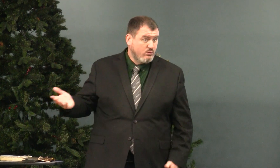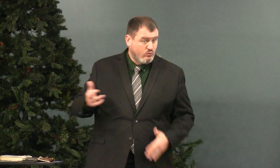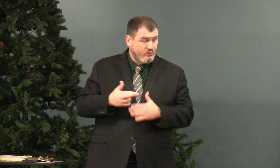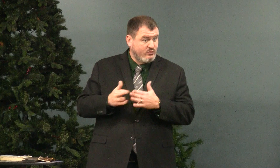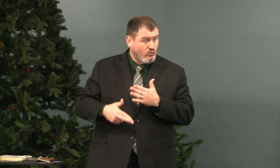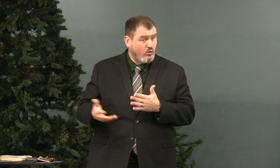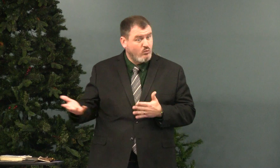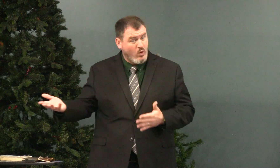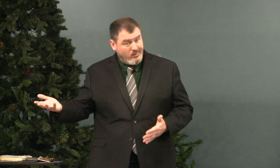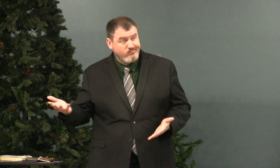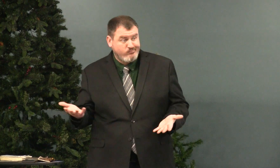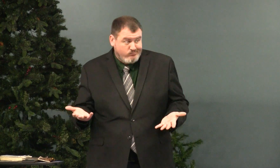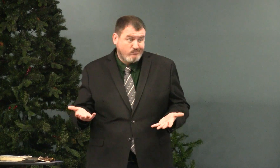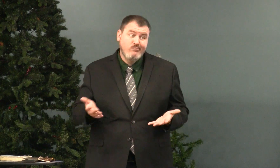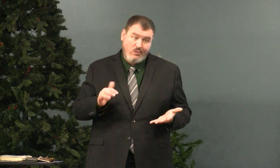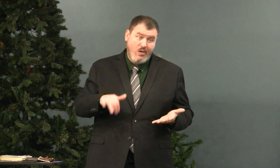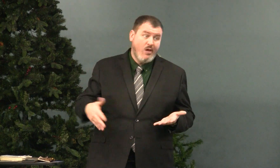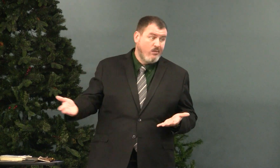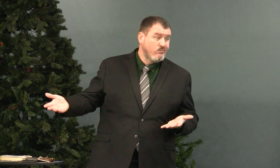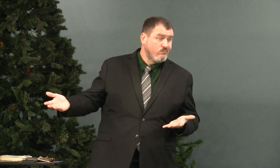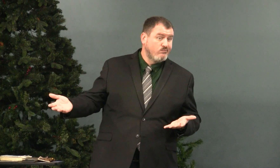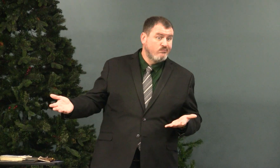But say, yeah, this is, this is not good.